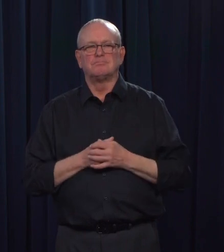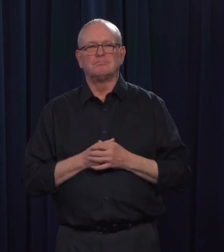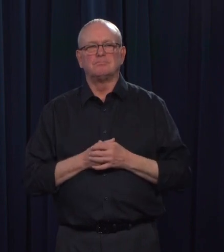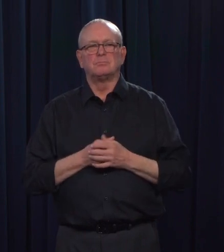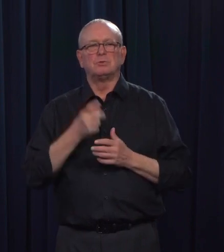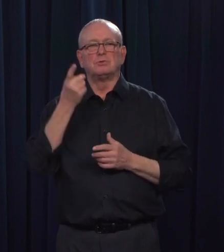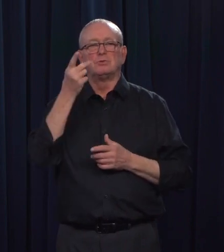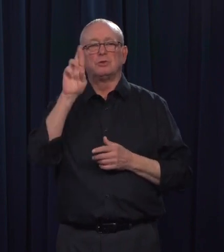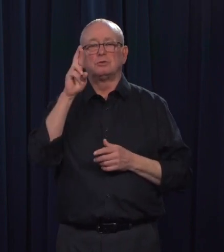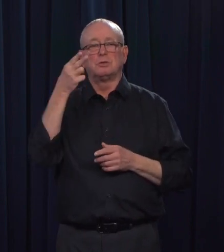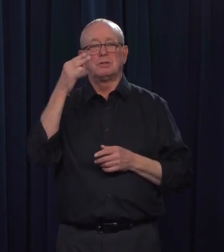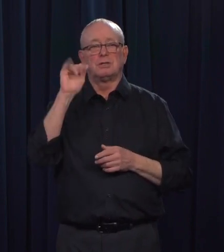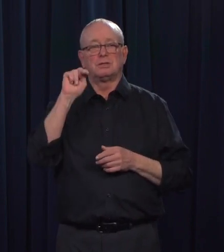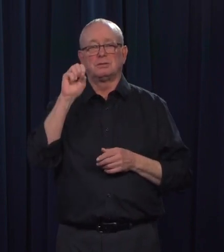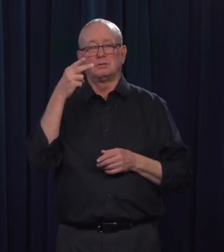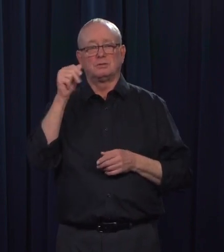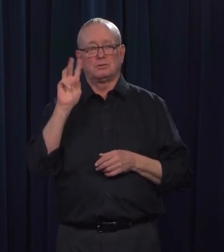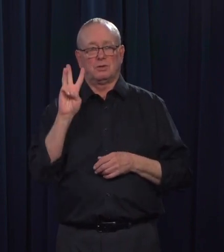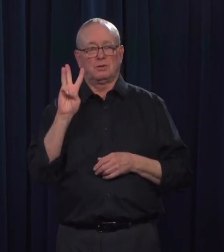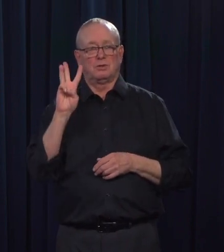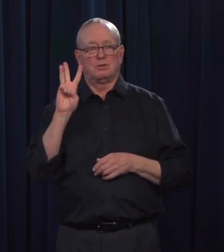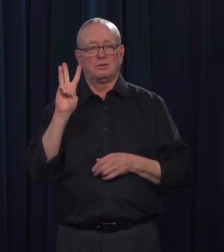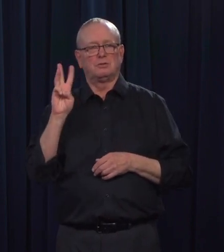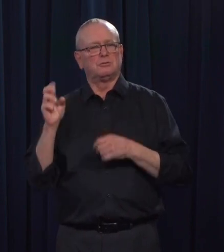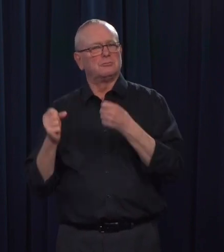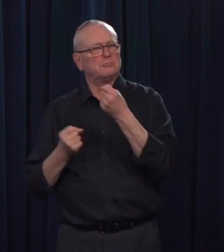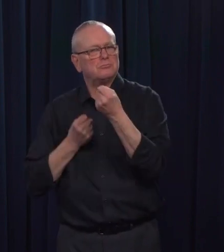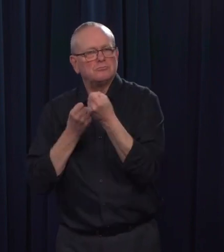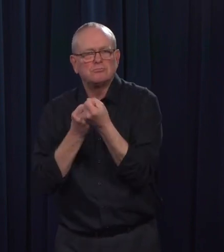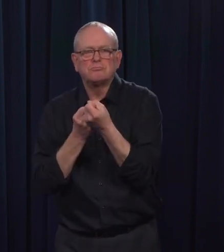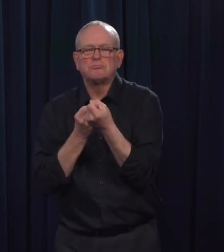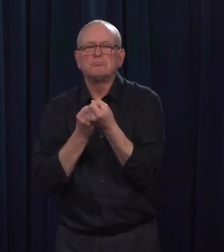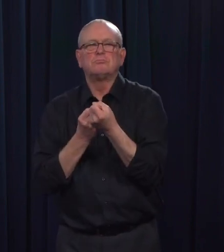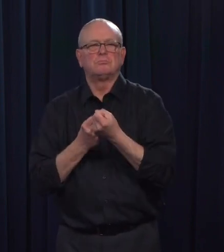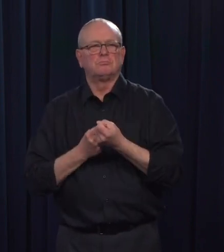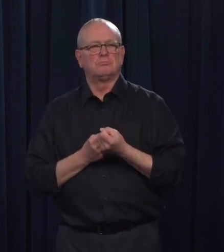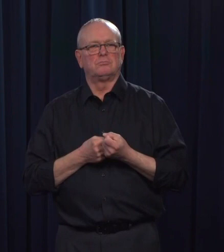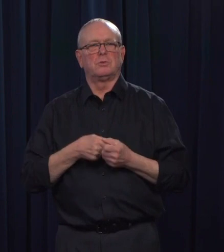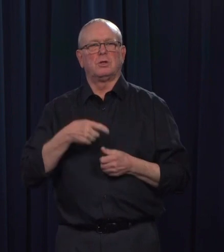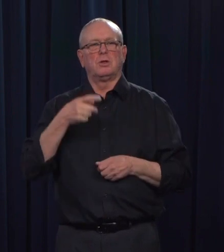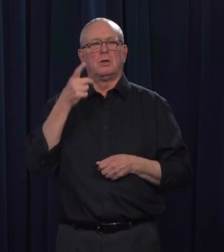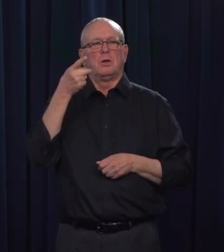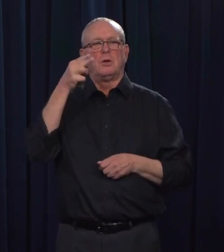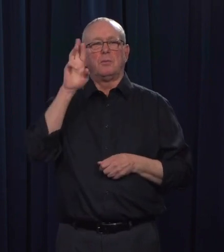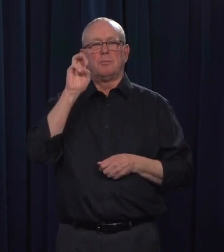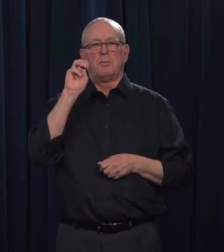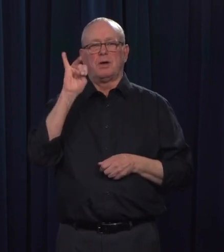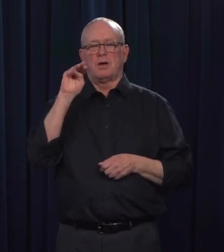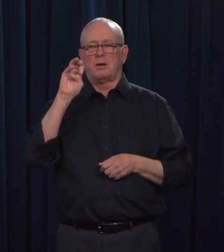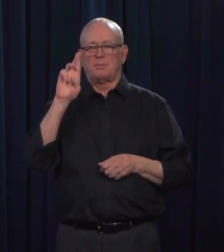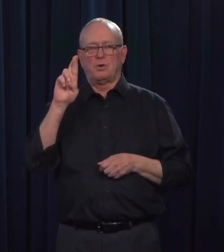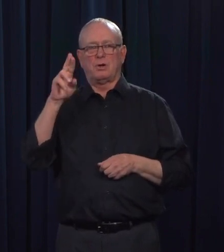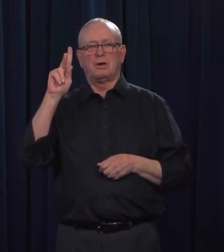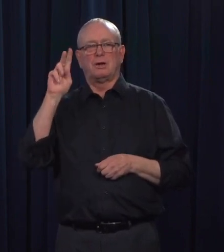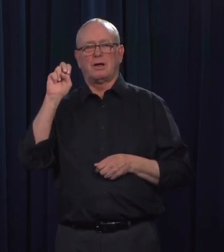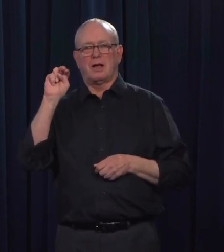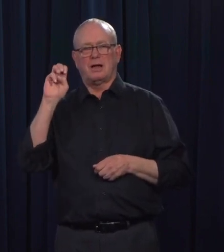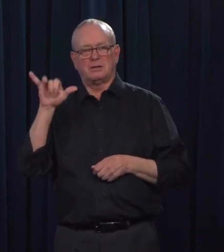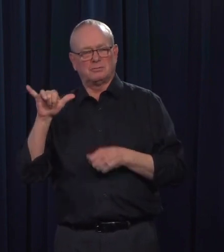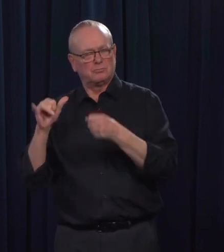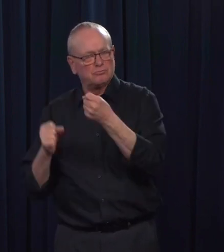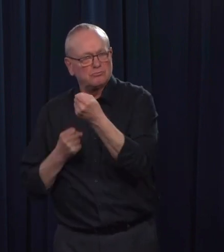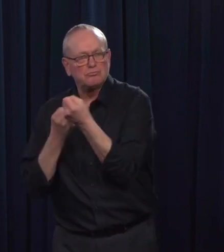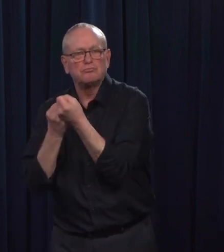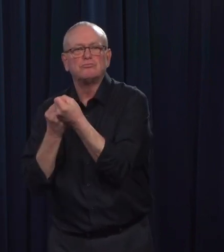Our Chief Medical Officer of Health and the Premier. We will support our agriculture food processing and retail